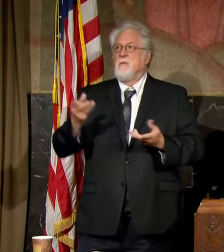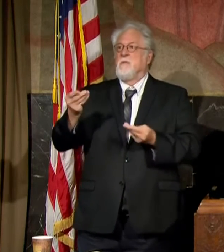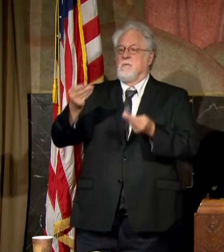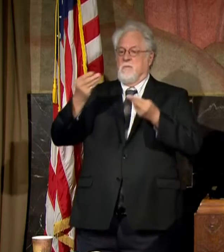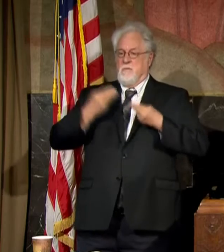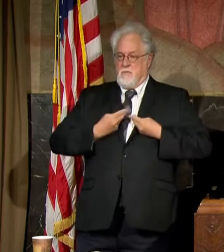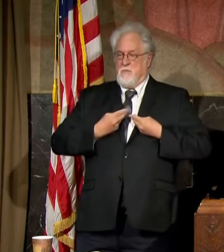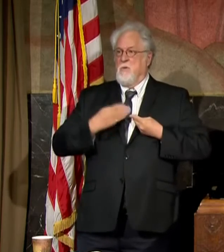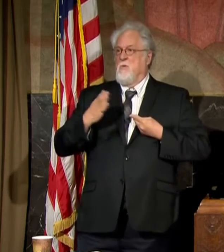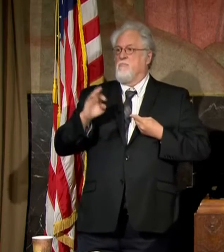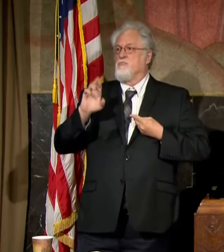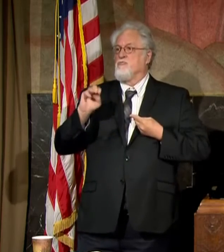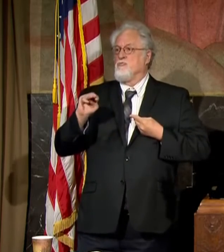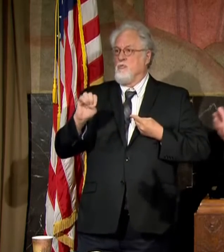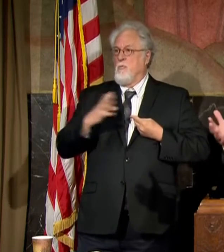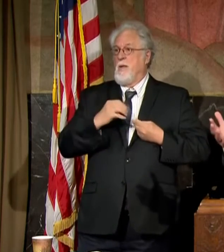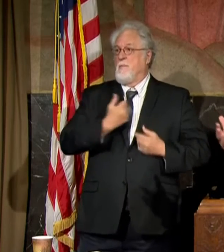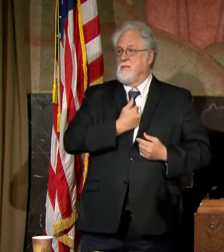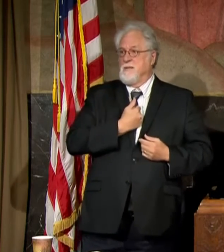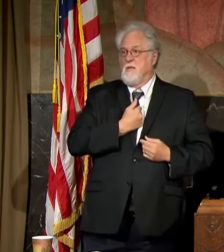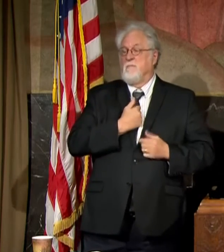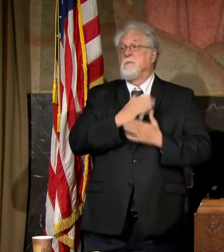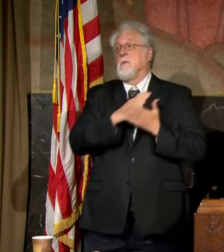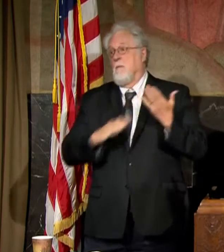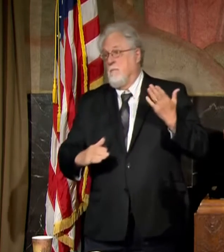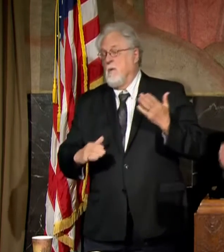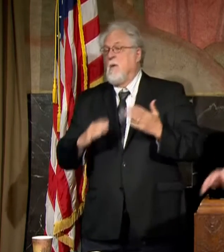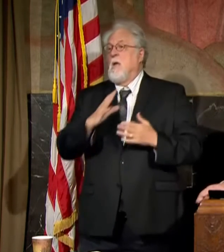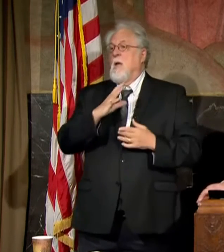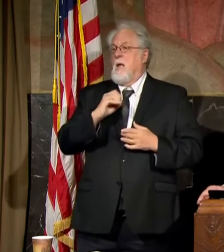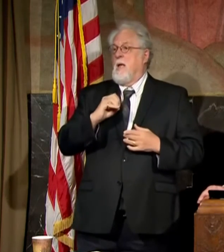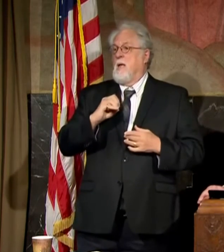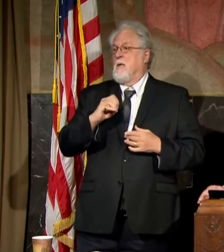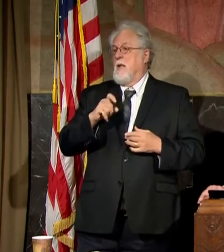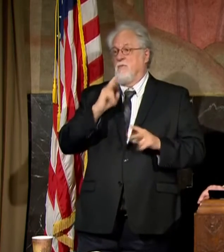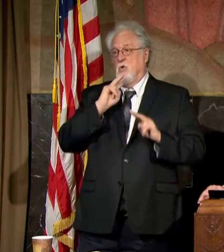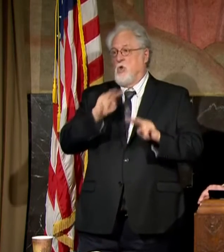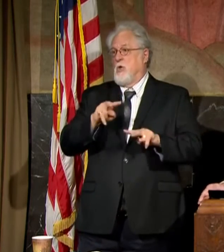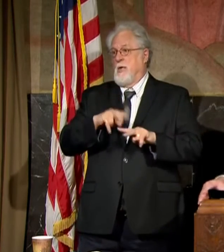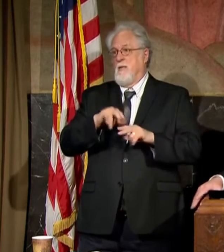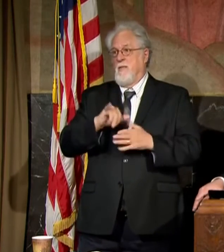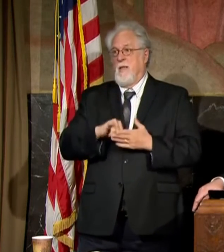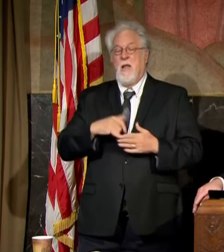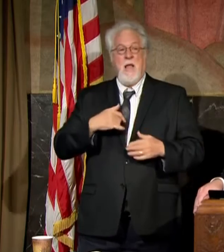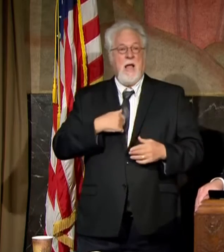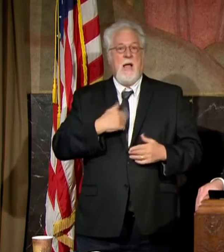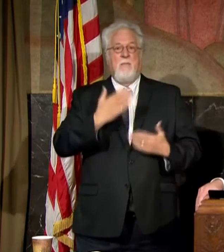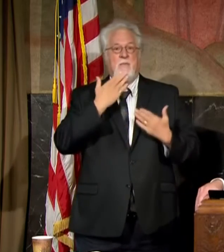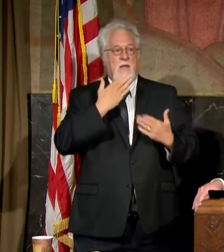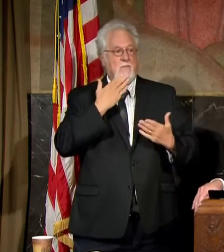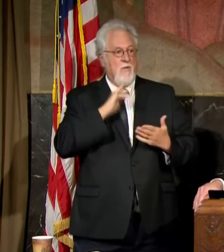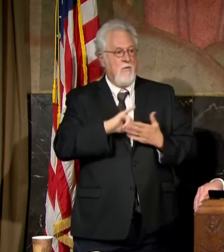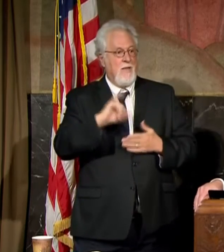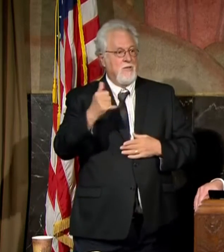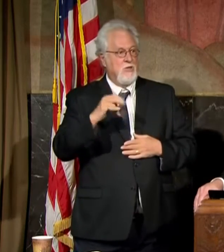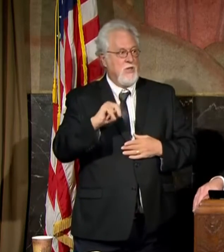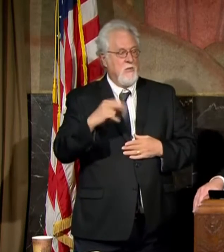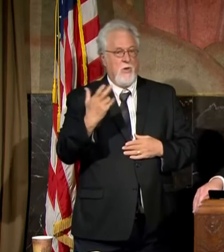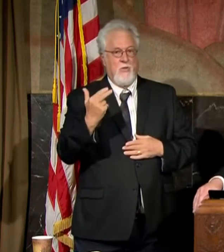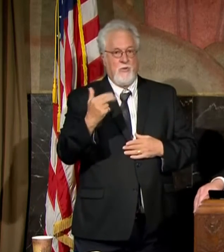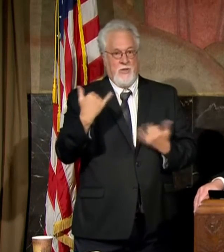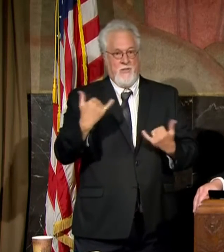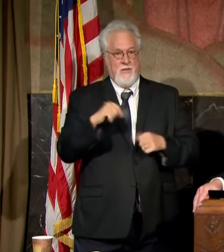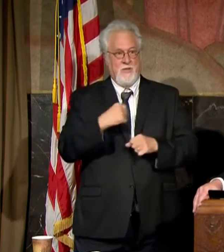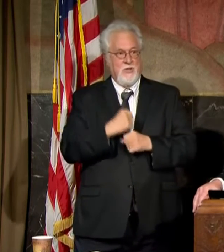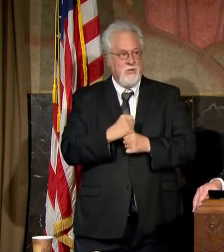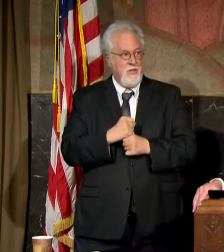and myself, at least to some degree, and we'll have to take a look at that. I'm just thankful that on January the 13th of this